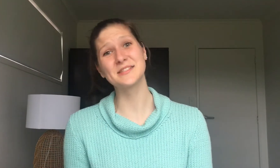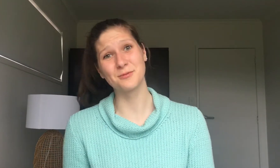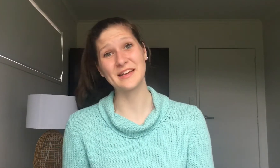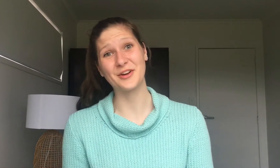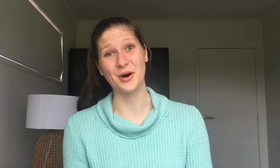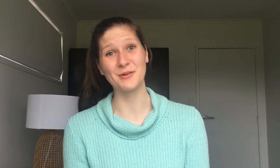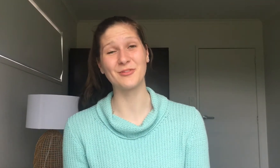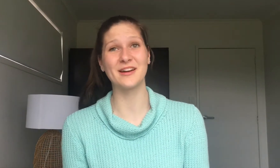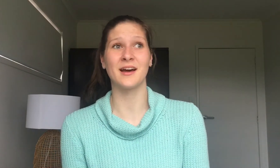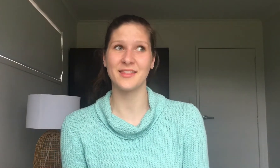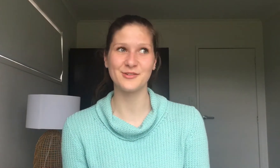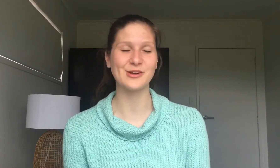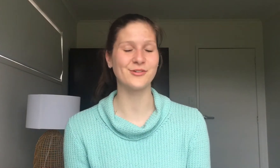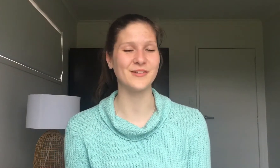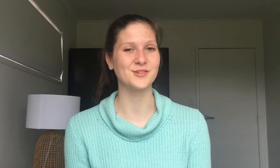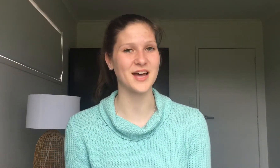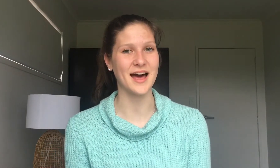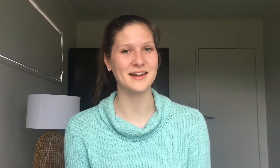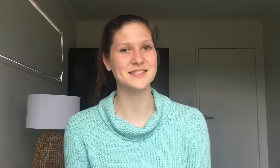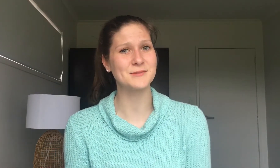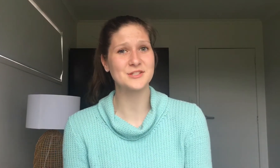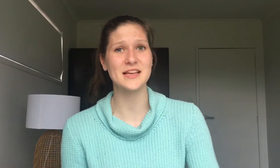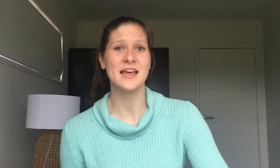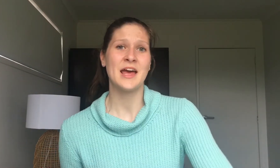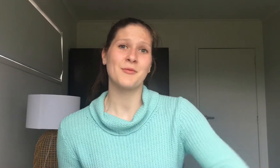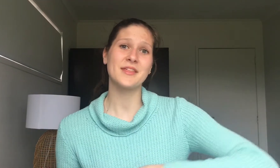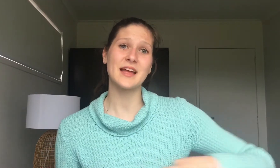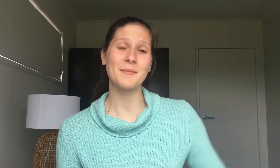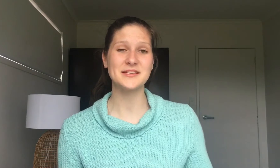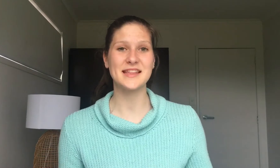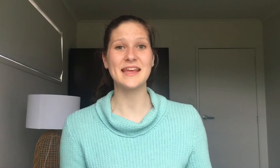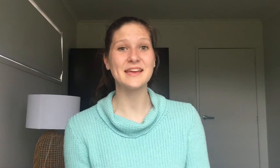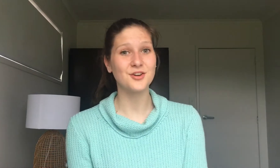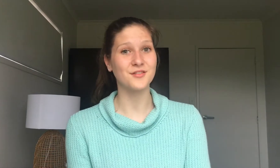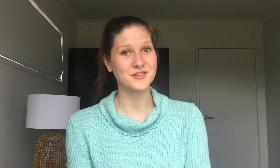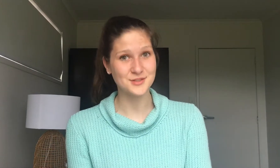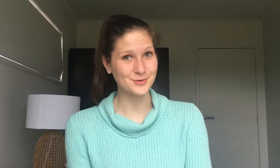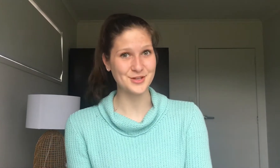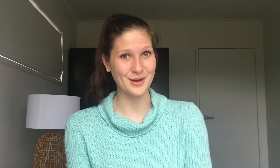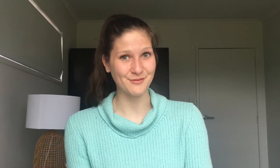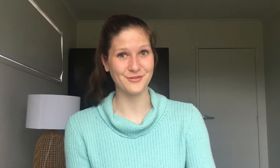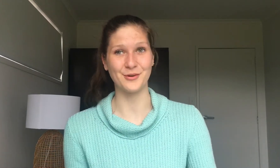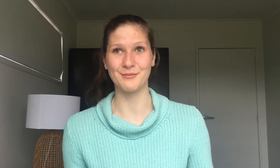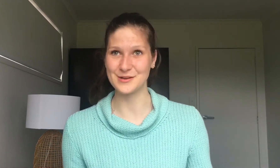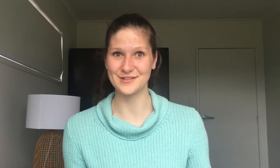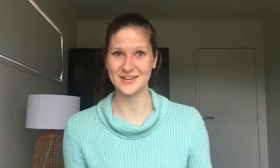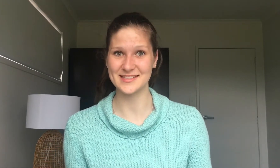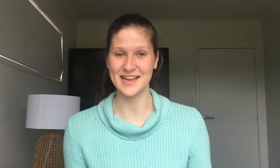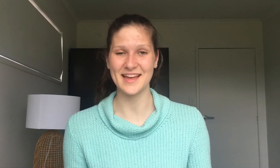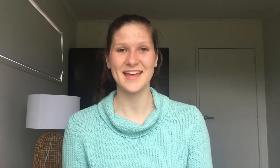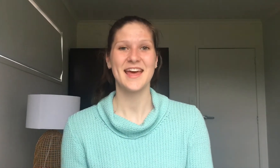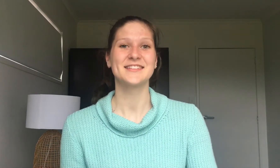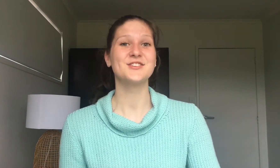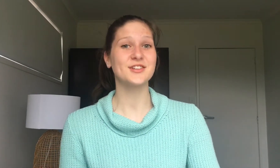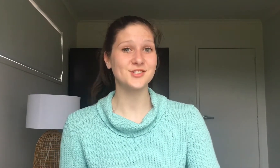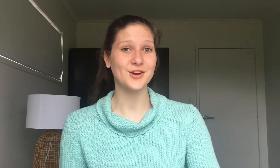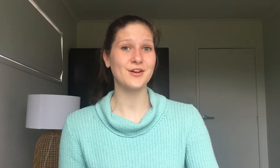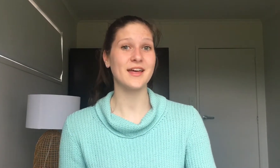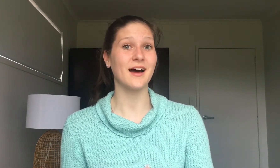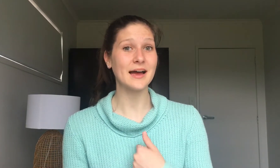a pretty common one I think we all feel tired especially with it coming to the end of the school term for most of us here. So you can show that I'm